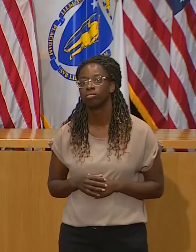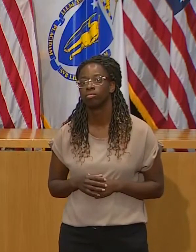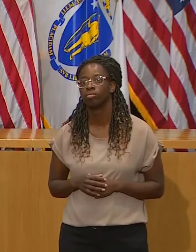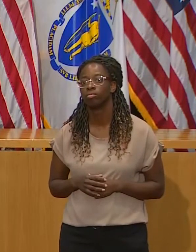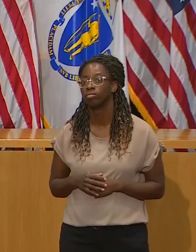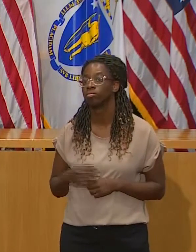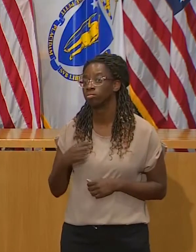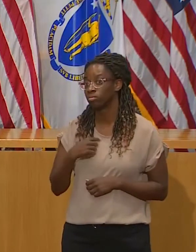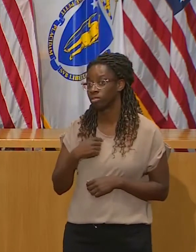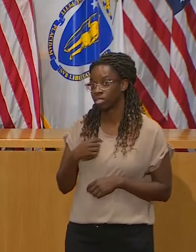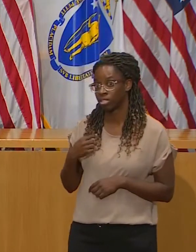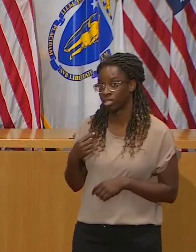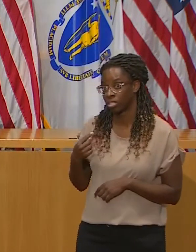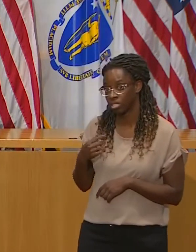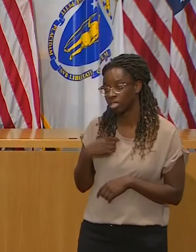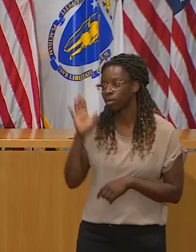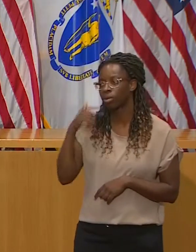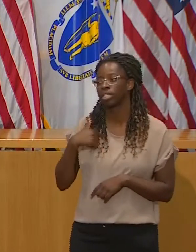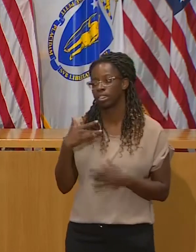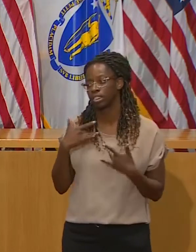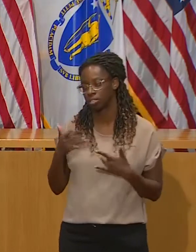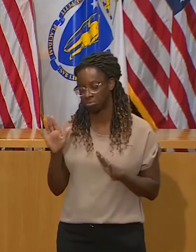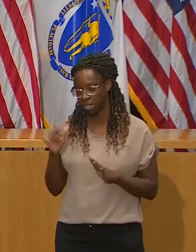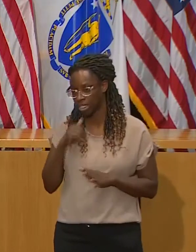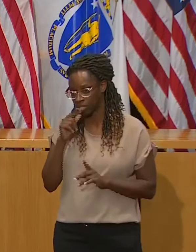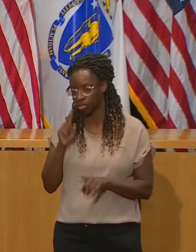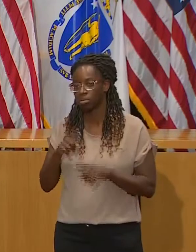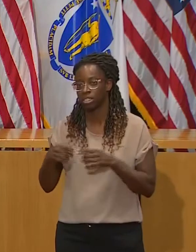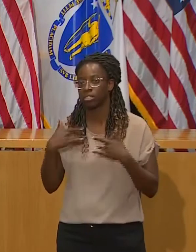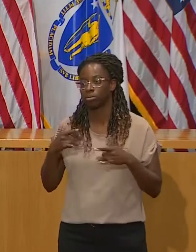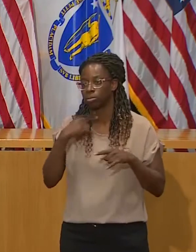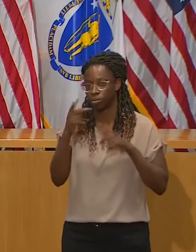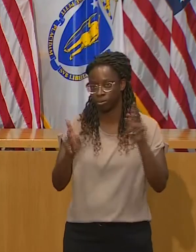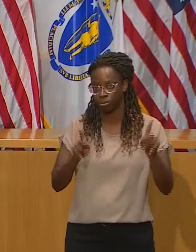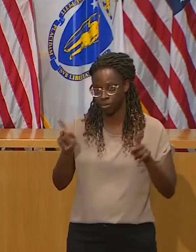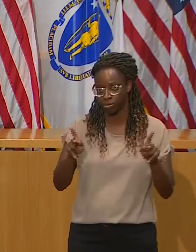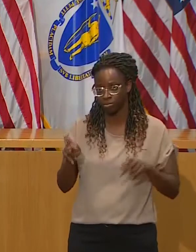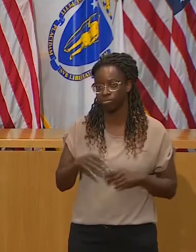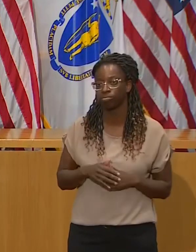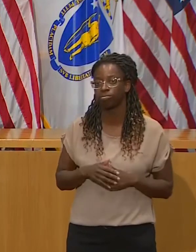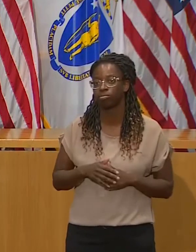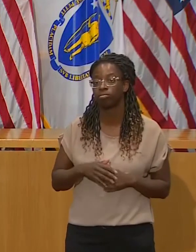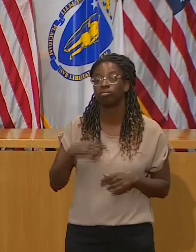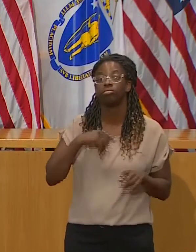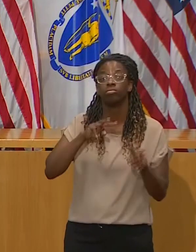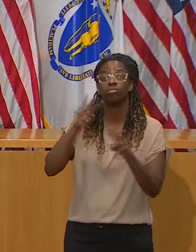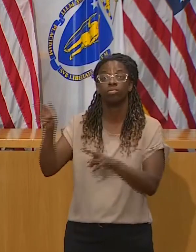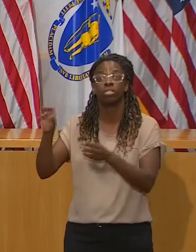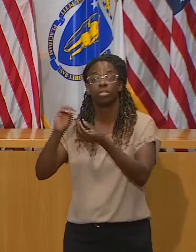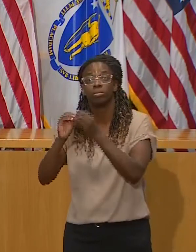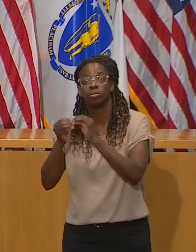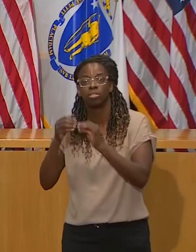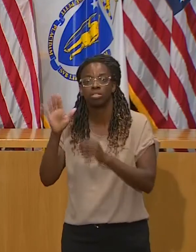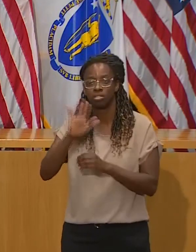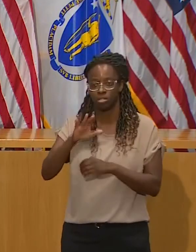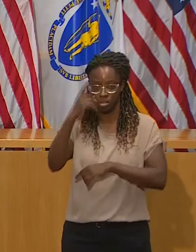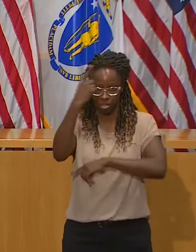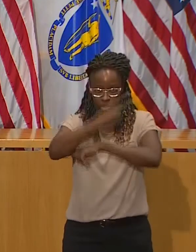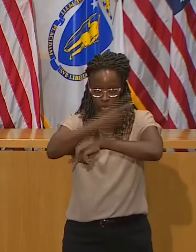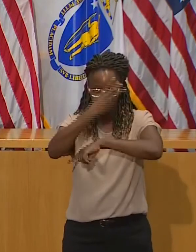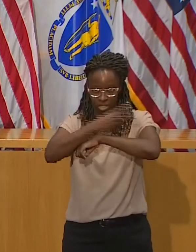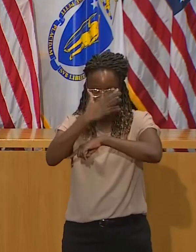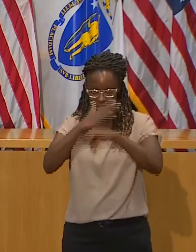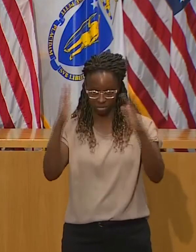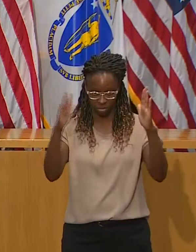true, is that people need to look at several weeks' worth of data and that people ought to be willing to make adjustments based on what the data